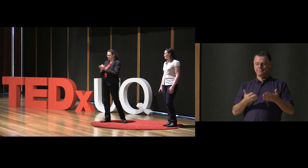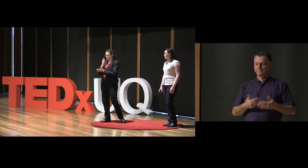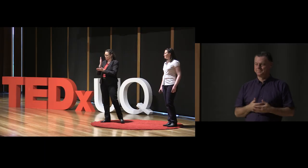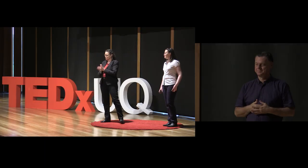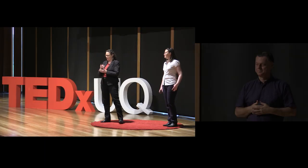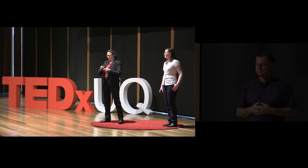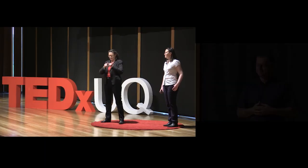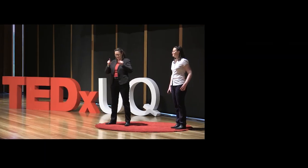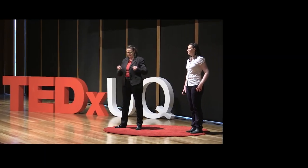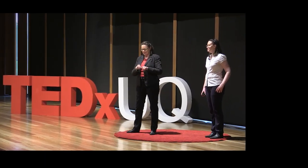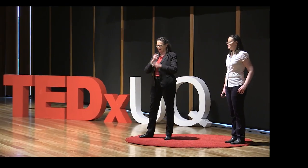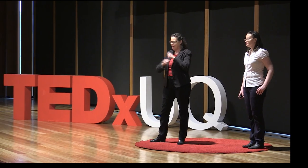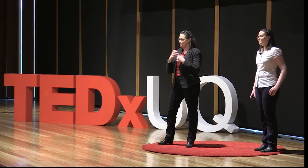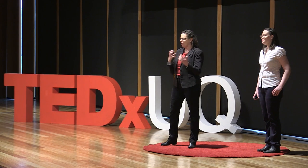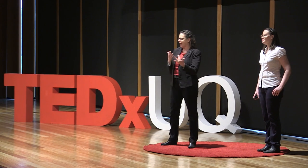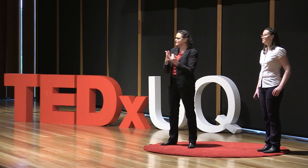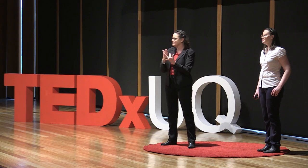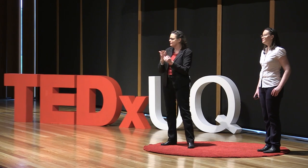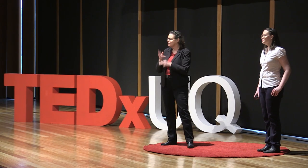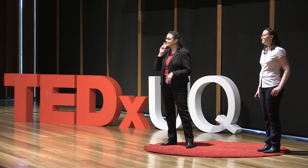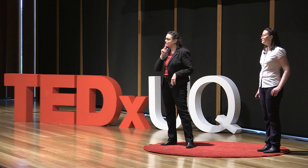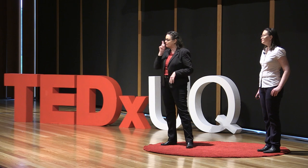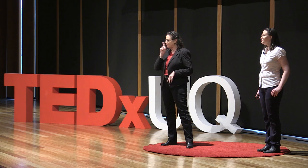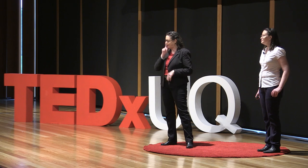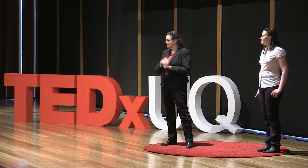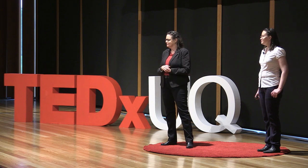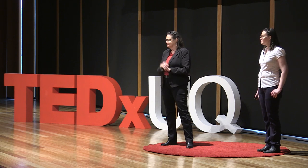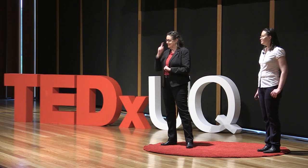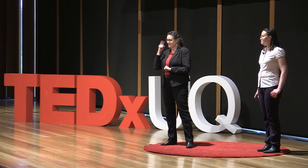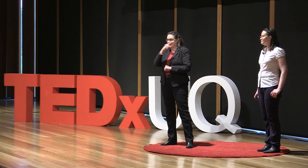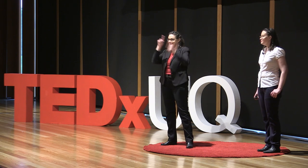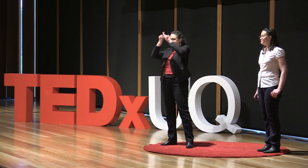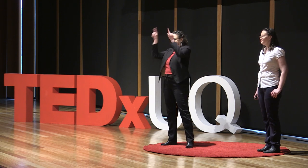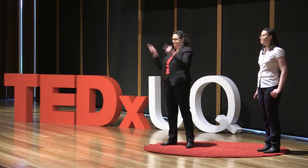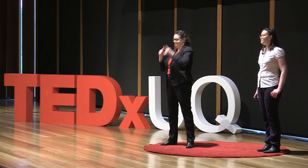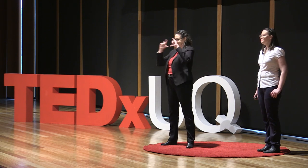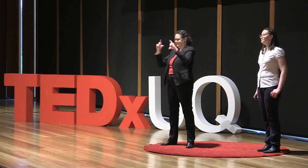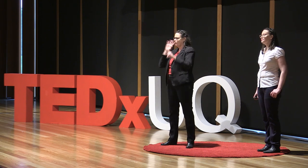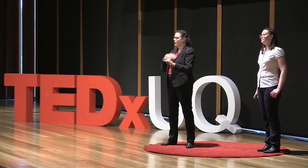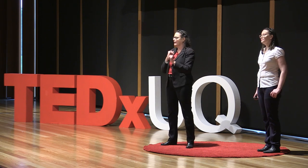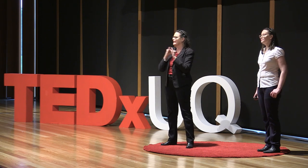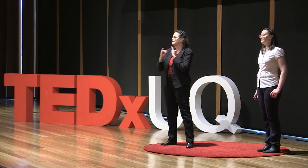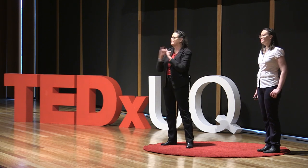And so, that's why we're doing this project, to ensure that this technology can become more accessible for deaf people.